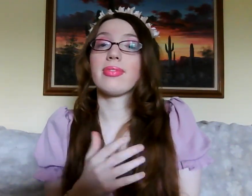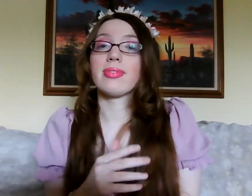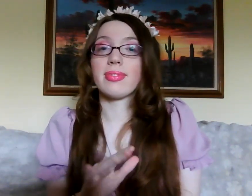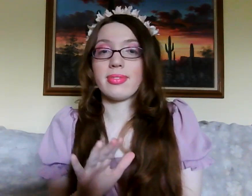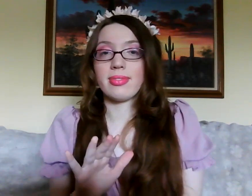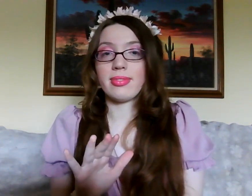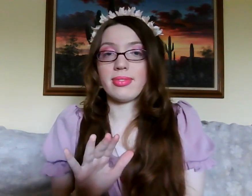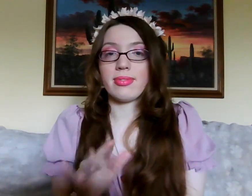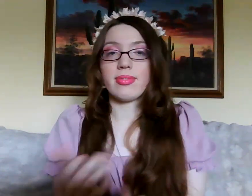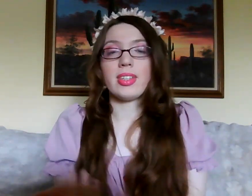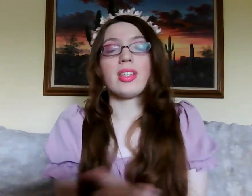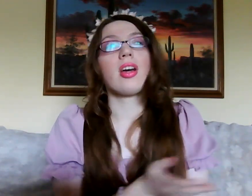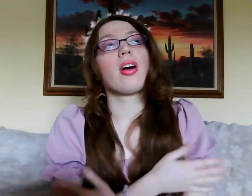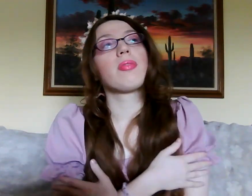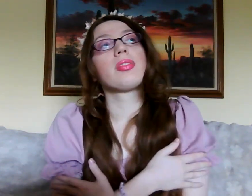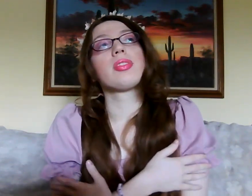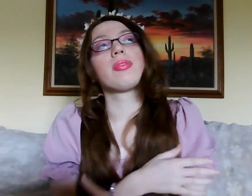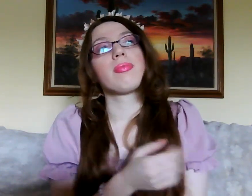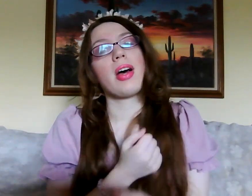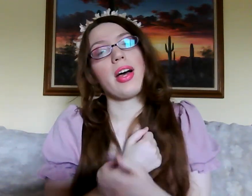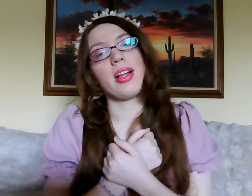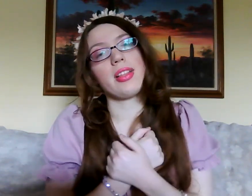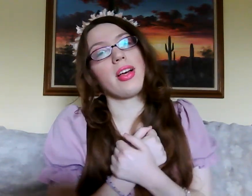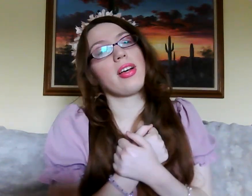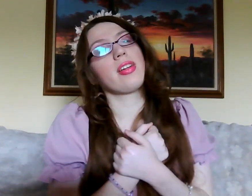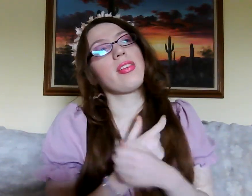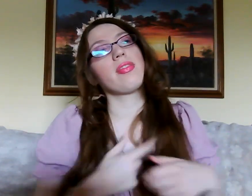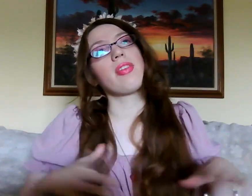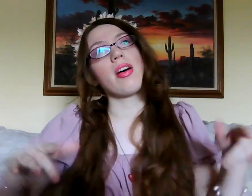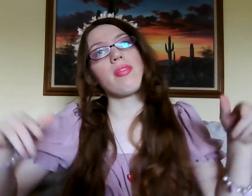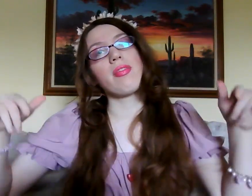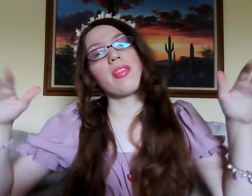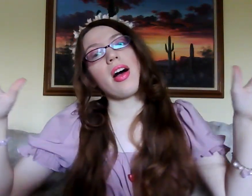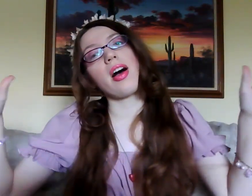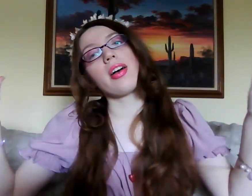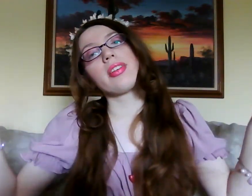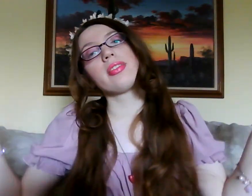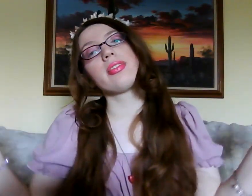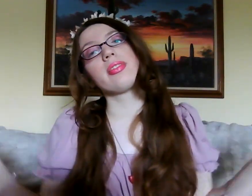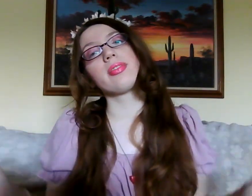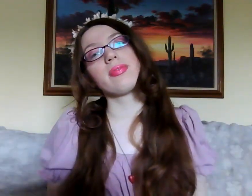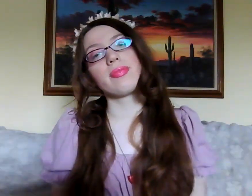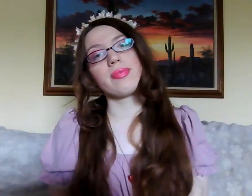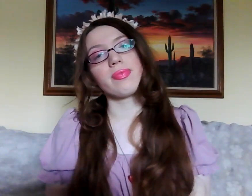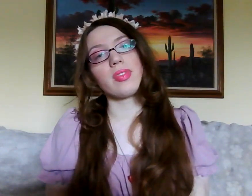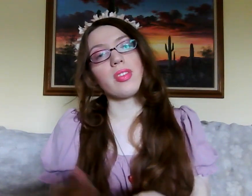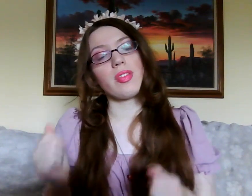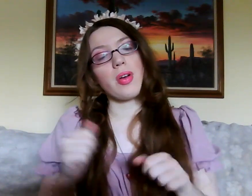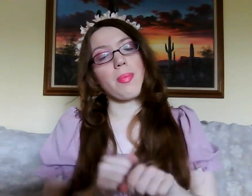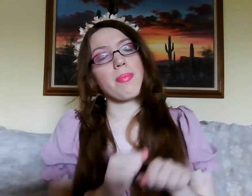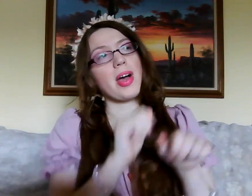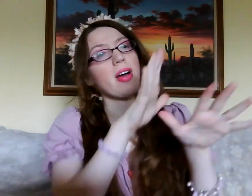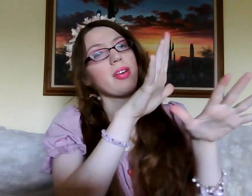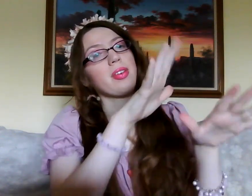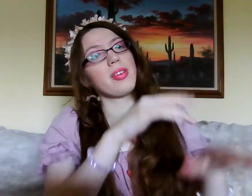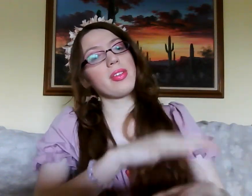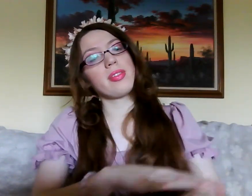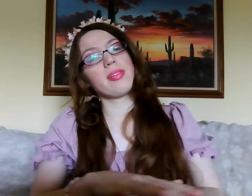In the arms of my love, I'm flying, over mountain and